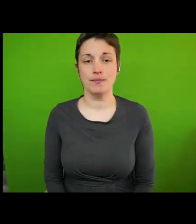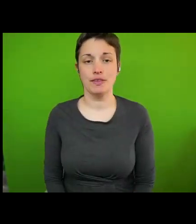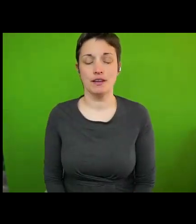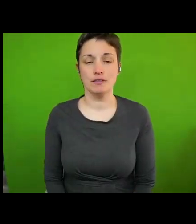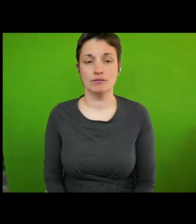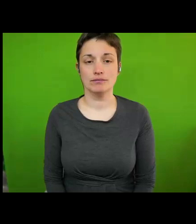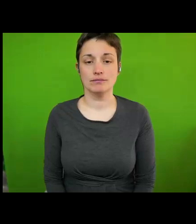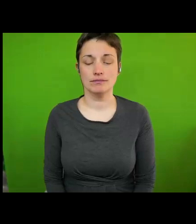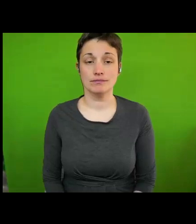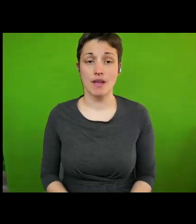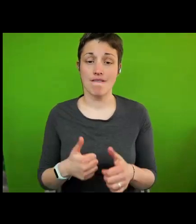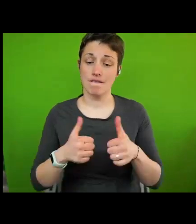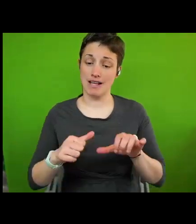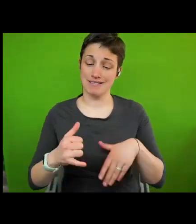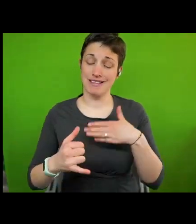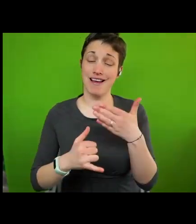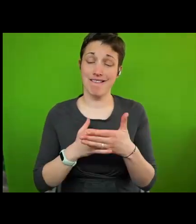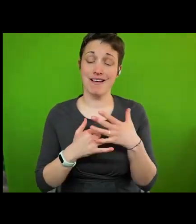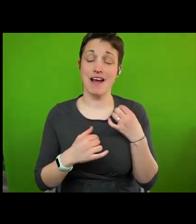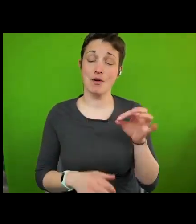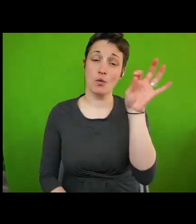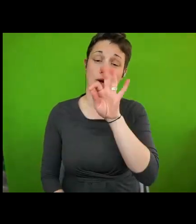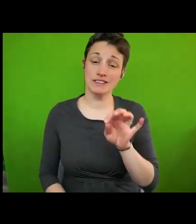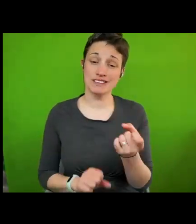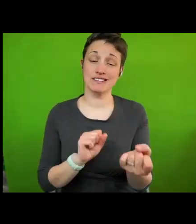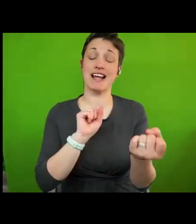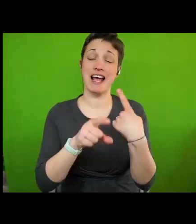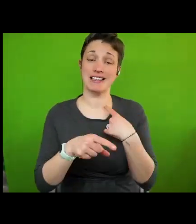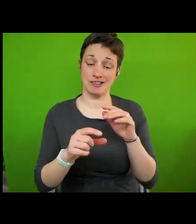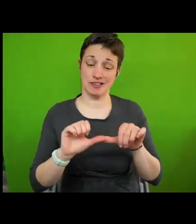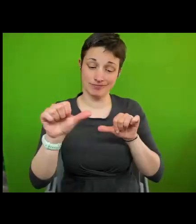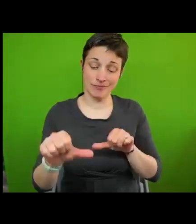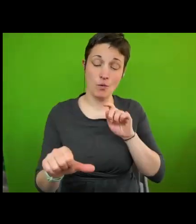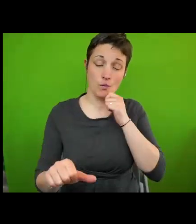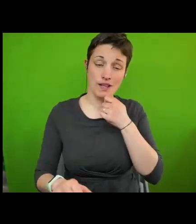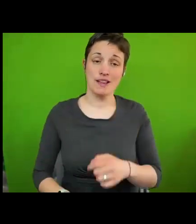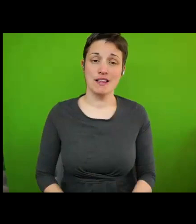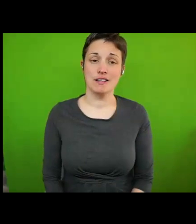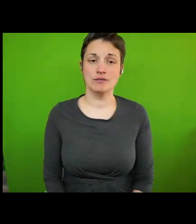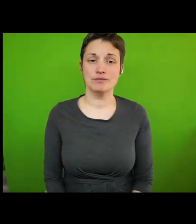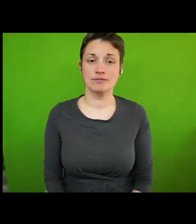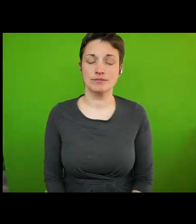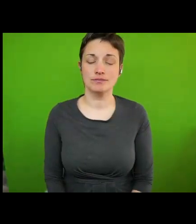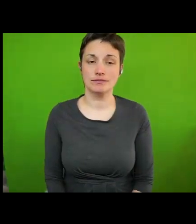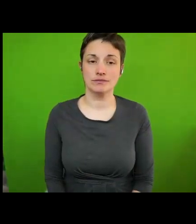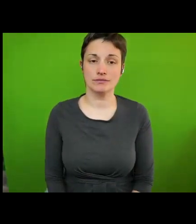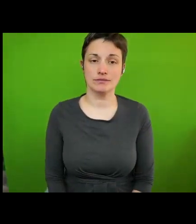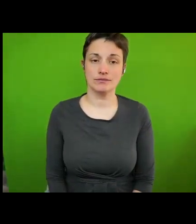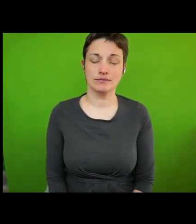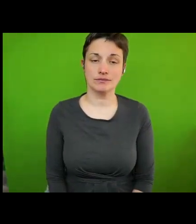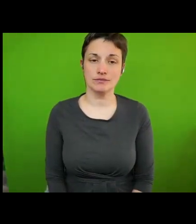there's a Q&A session at the end of Gert's talk. You won't be able to ask your questions